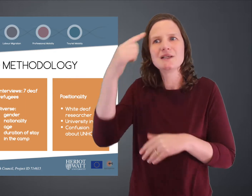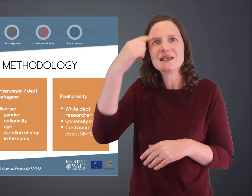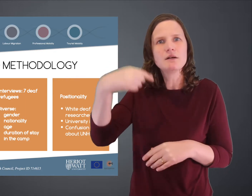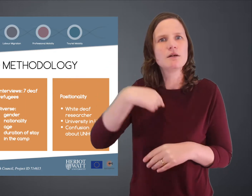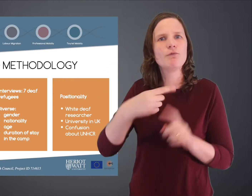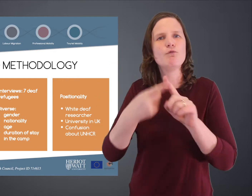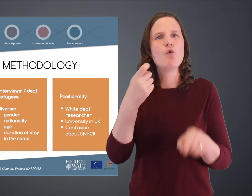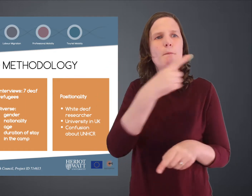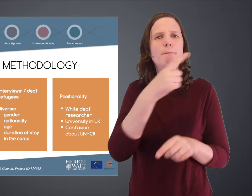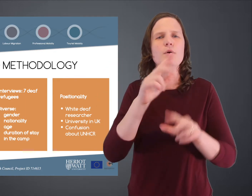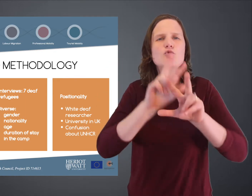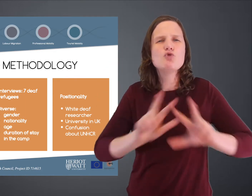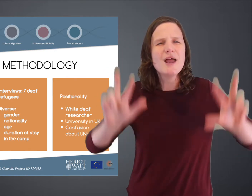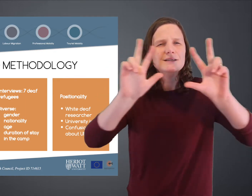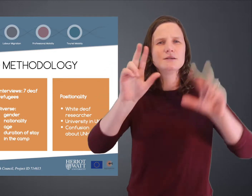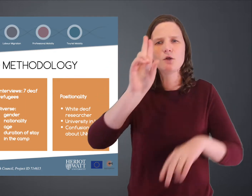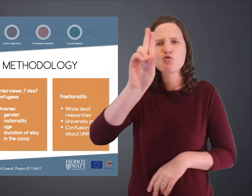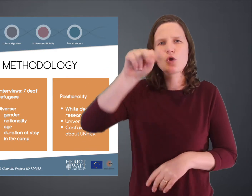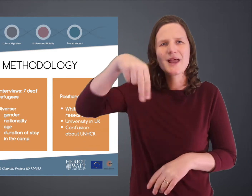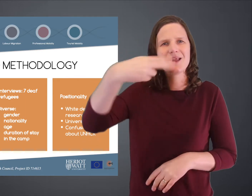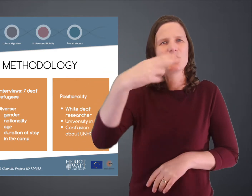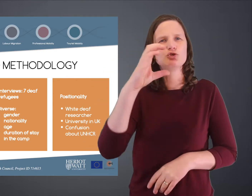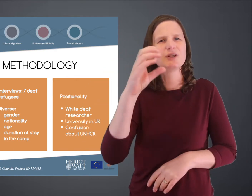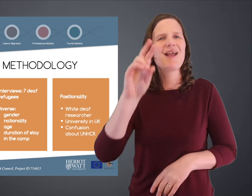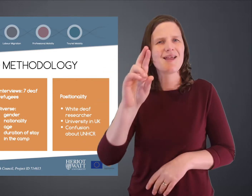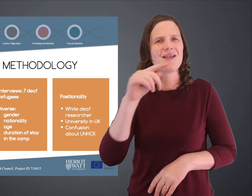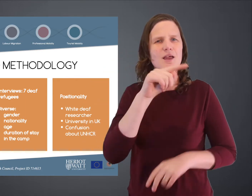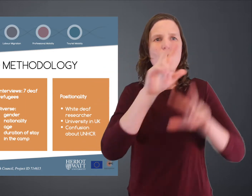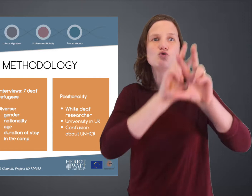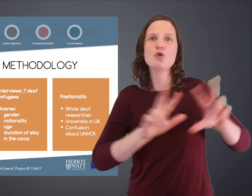many of them thought that I was from the UN, UNHCR.